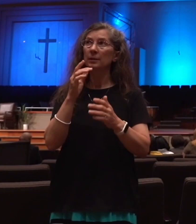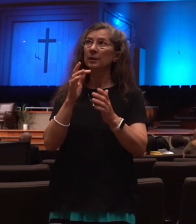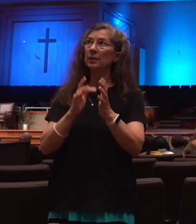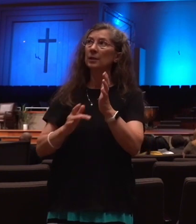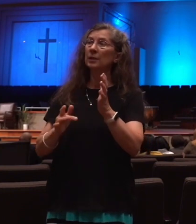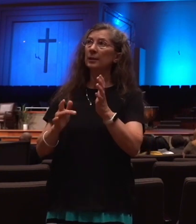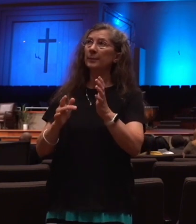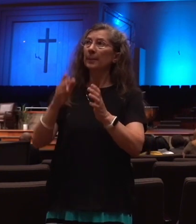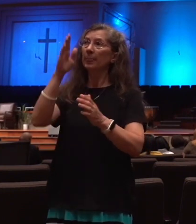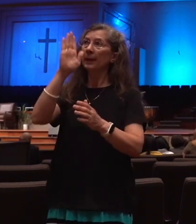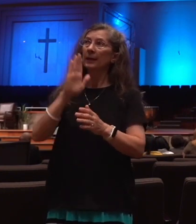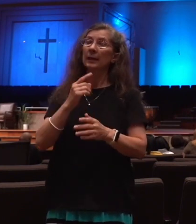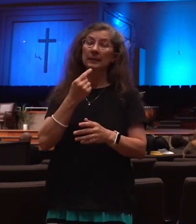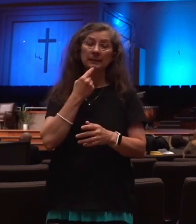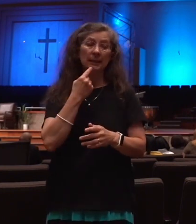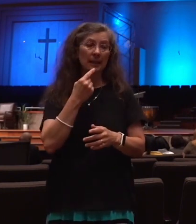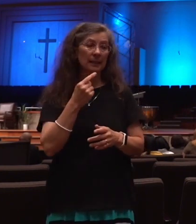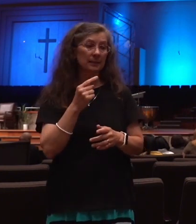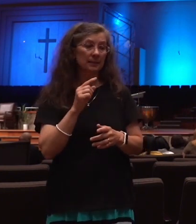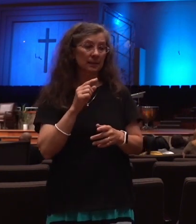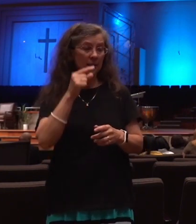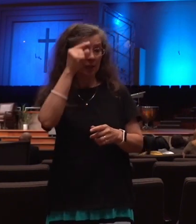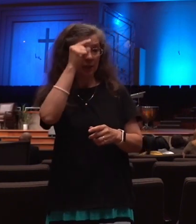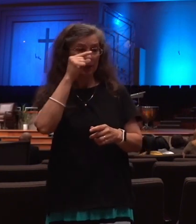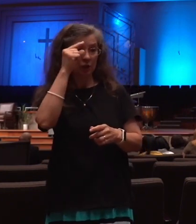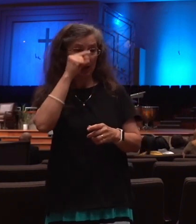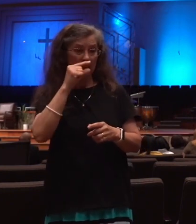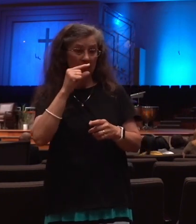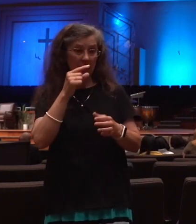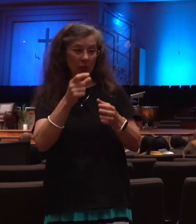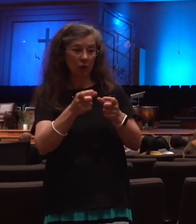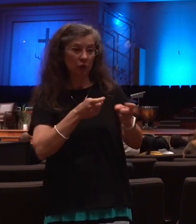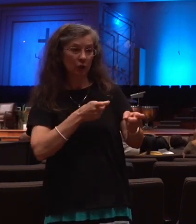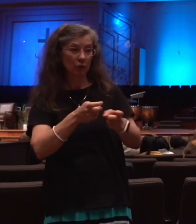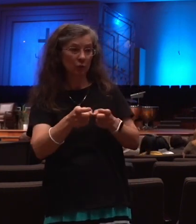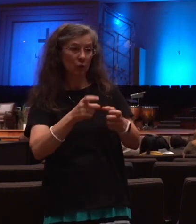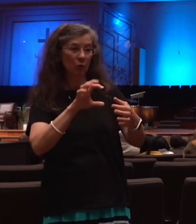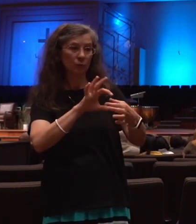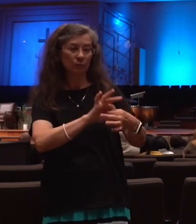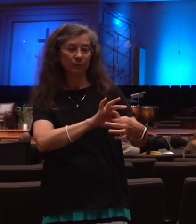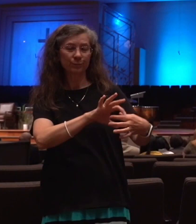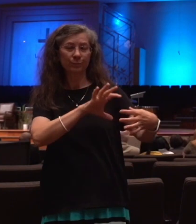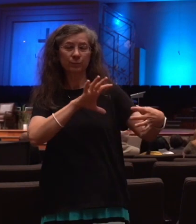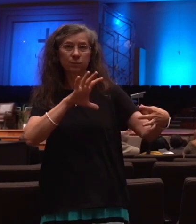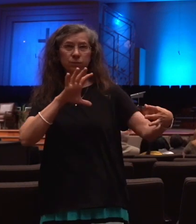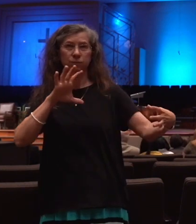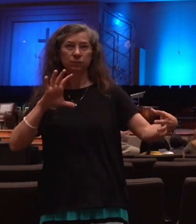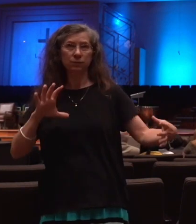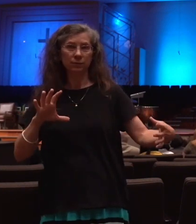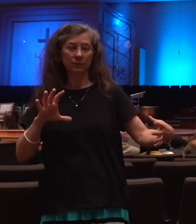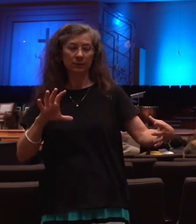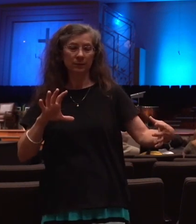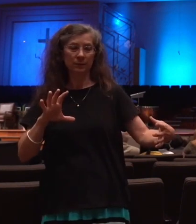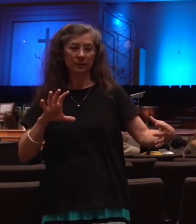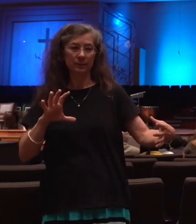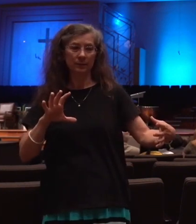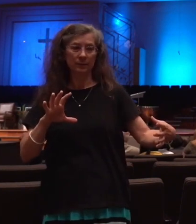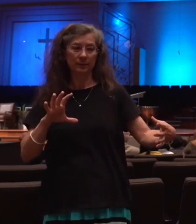that I will break his yoke from off thy neck and will burst thy bonds, and strangers shall